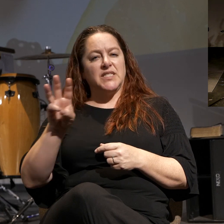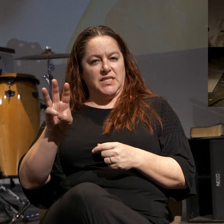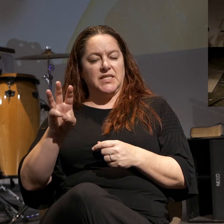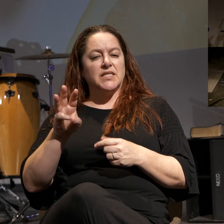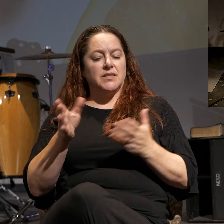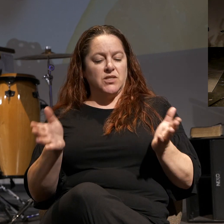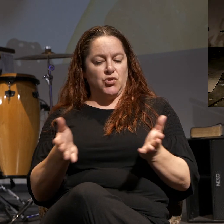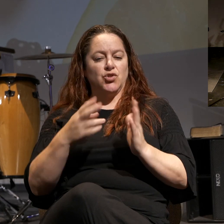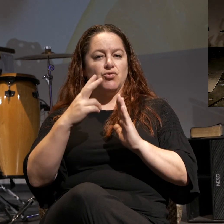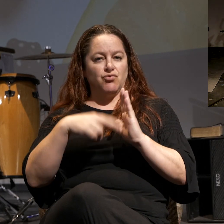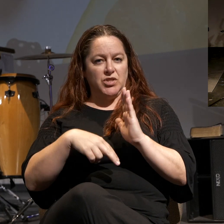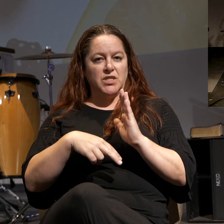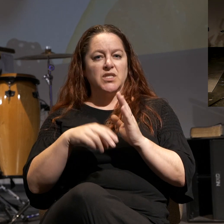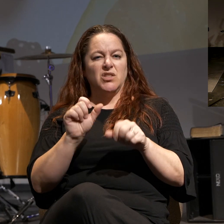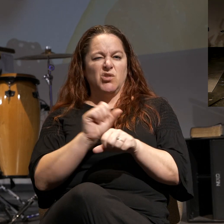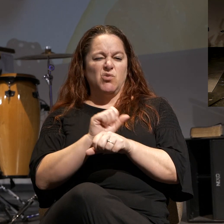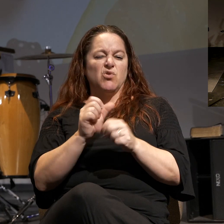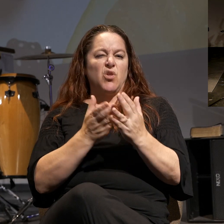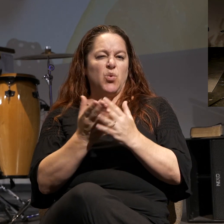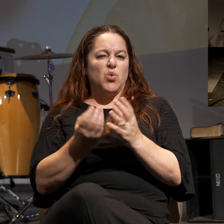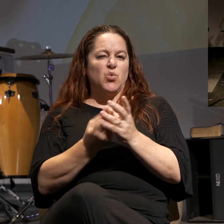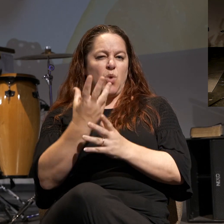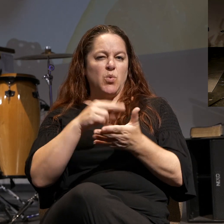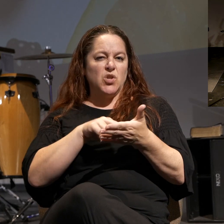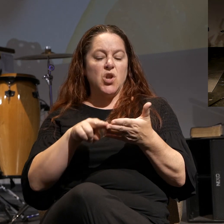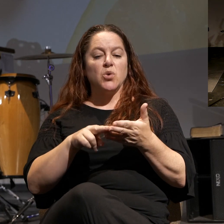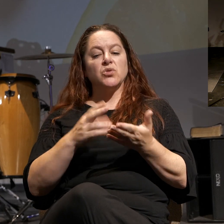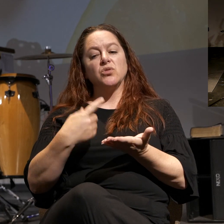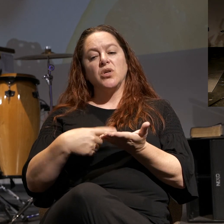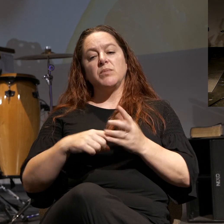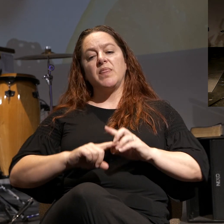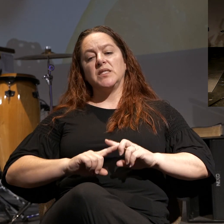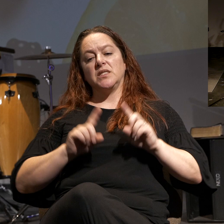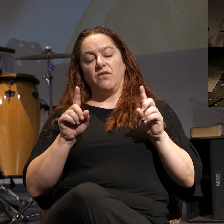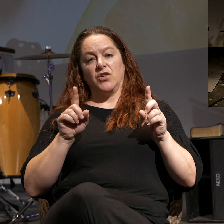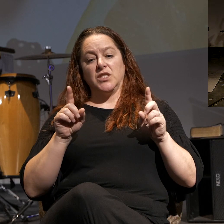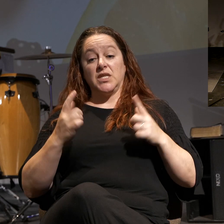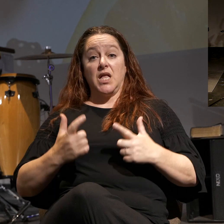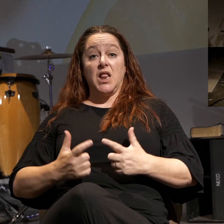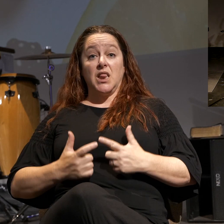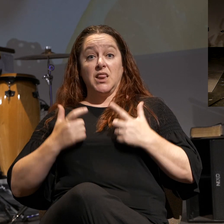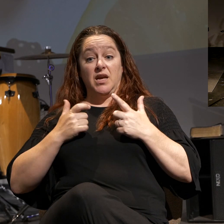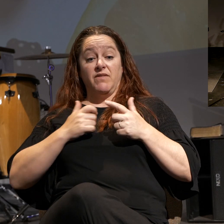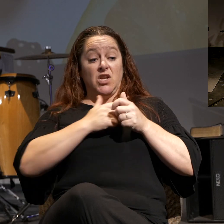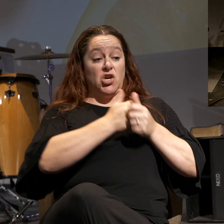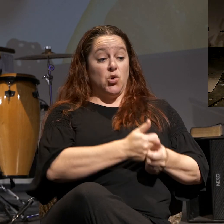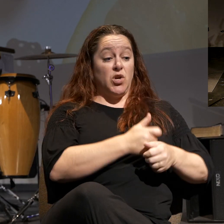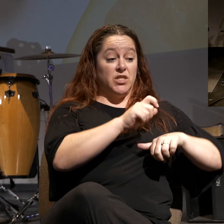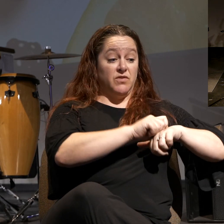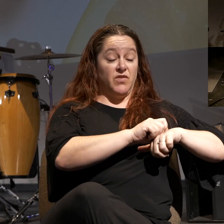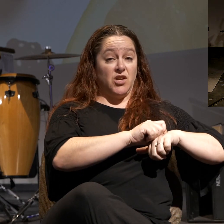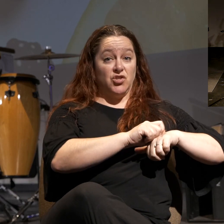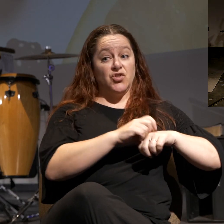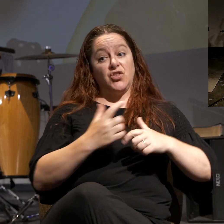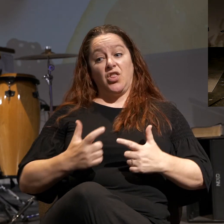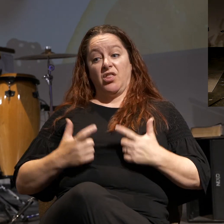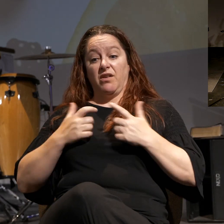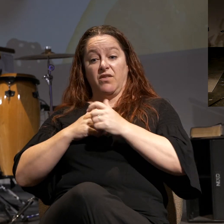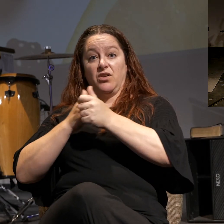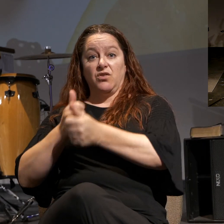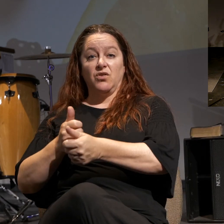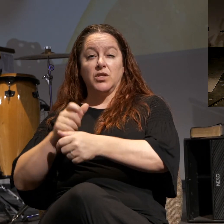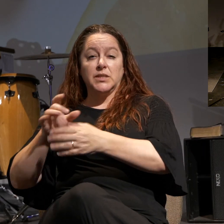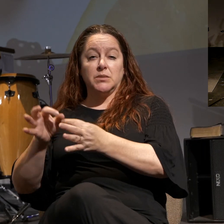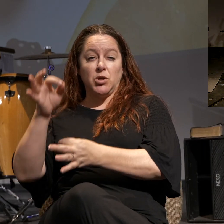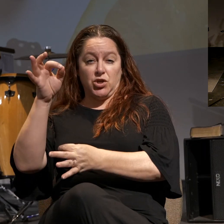encourage you to read those as you work through the growing notes. It talks about the difference between living according to the flesh and according to the Spirit.